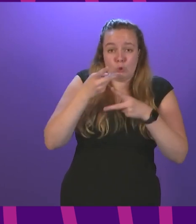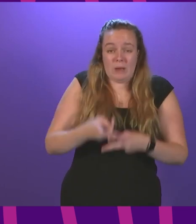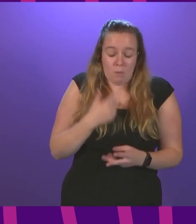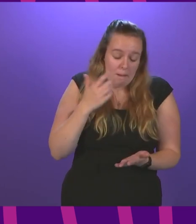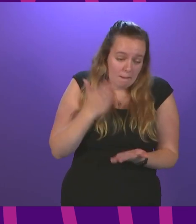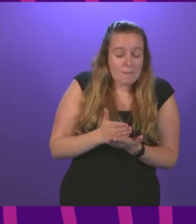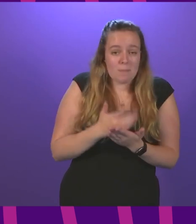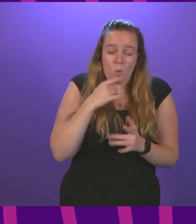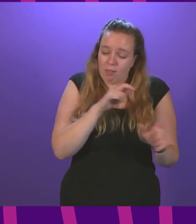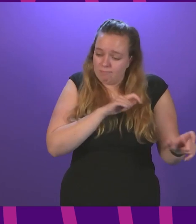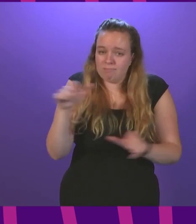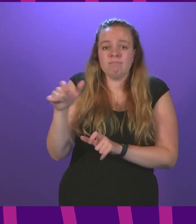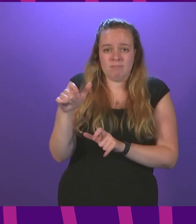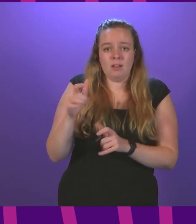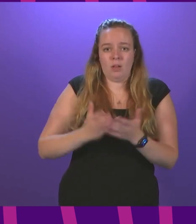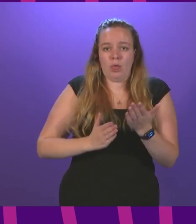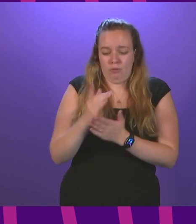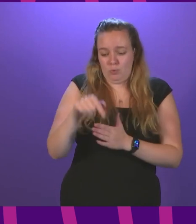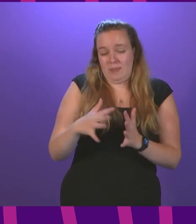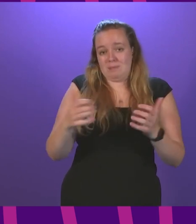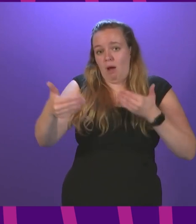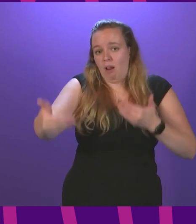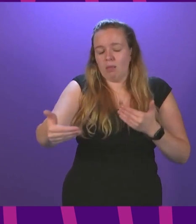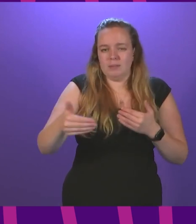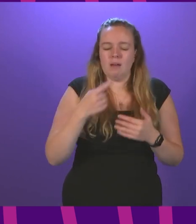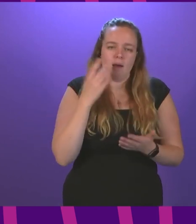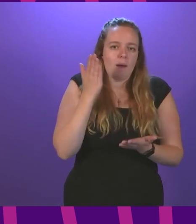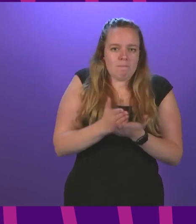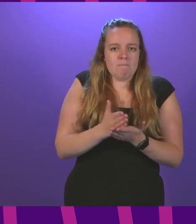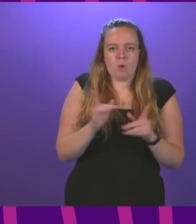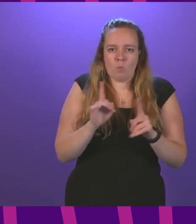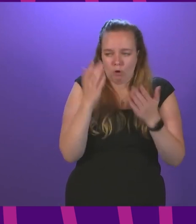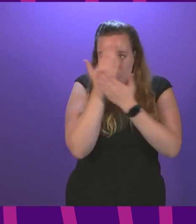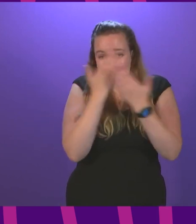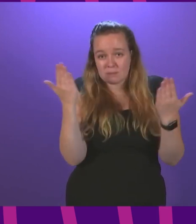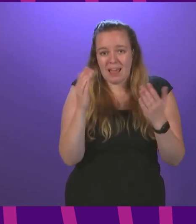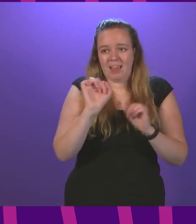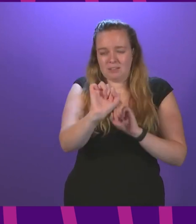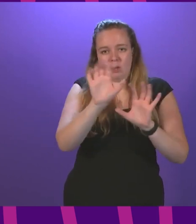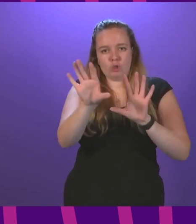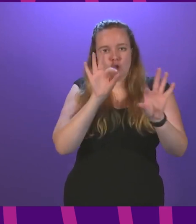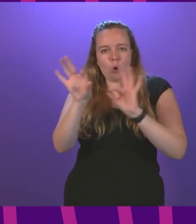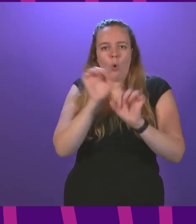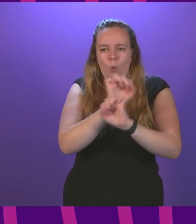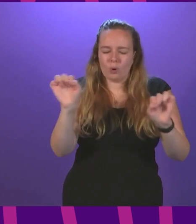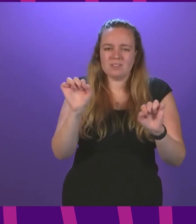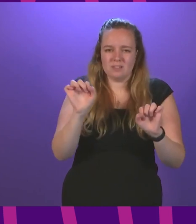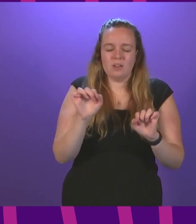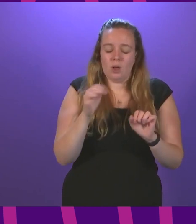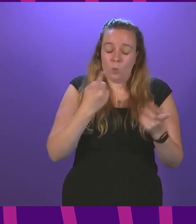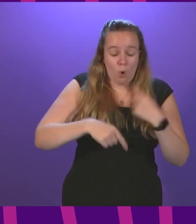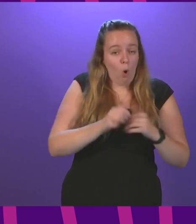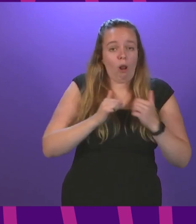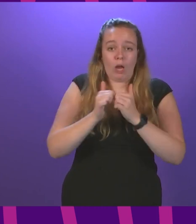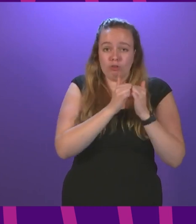doing and will continue to do over this parliament it is absolutely about respecting the choice of people who are in home i think we all